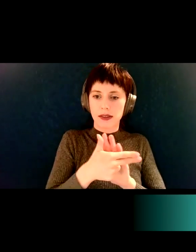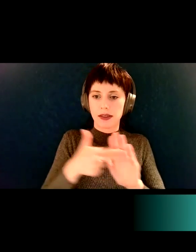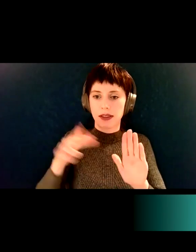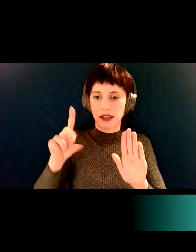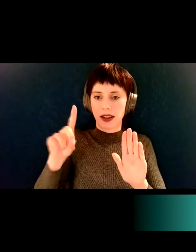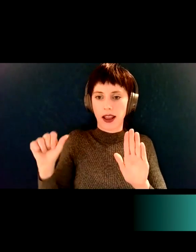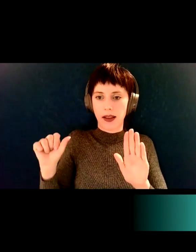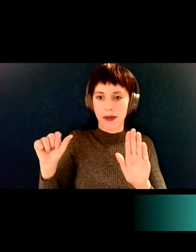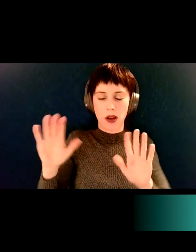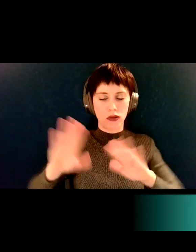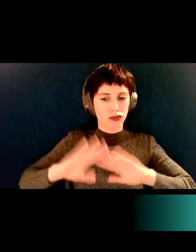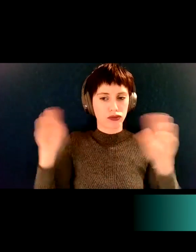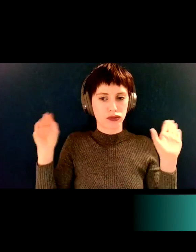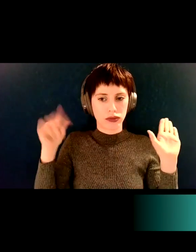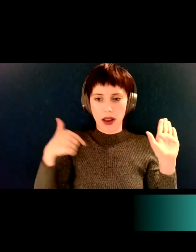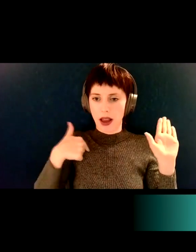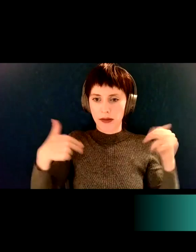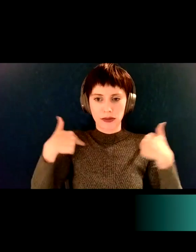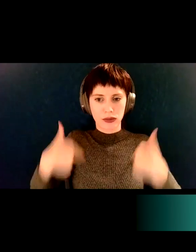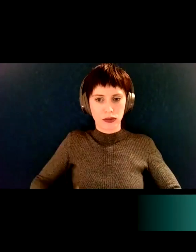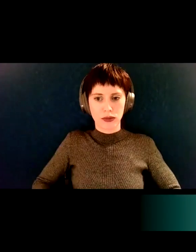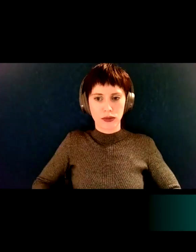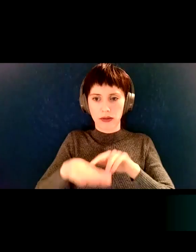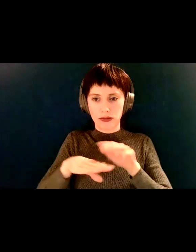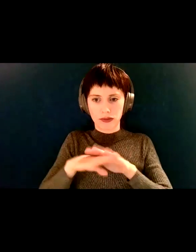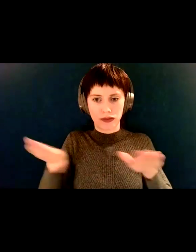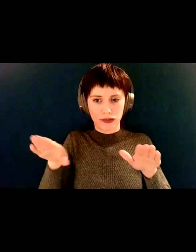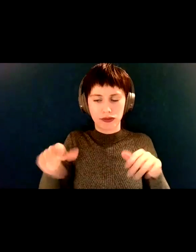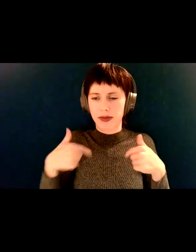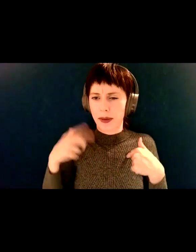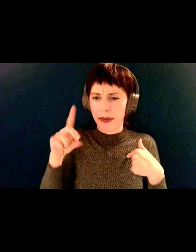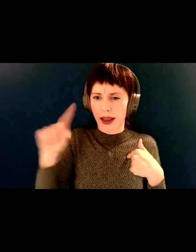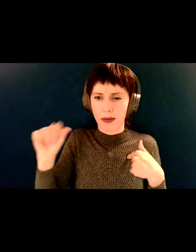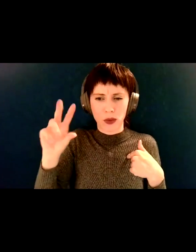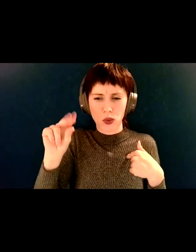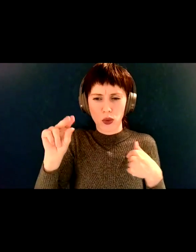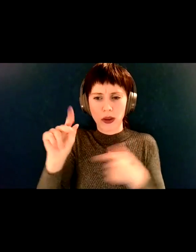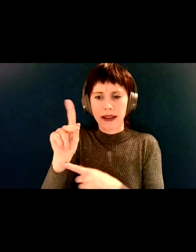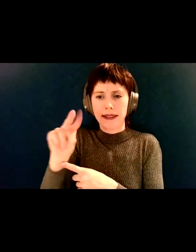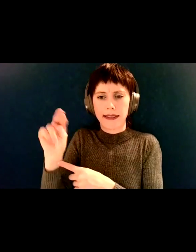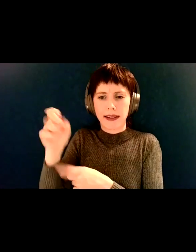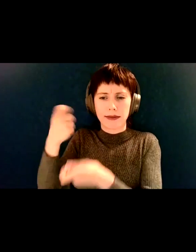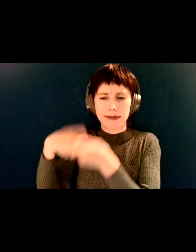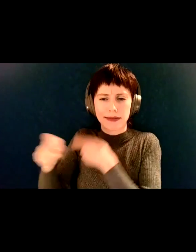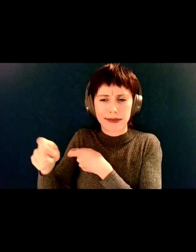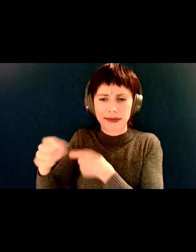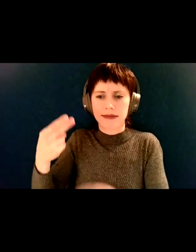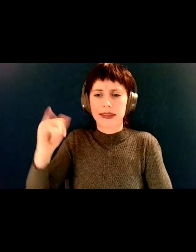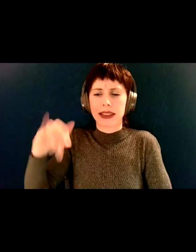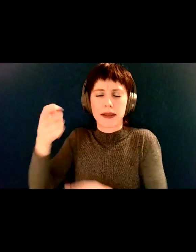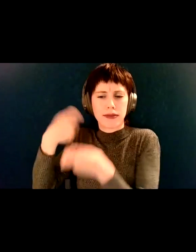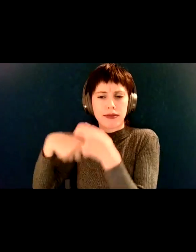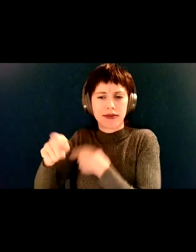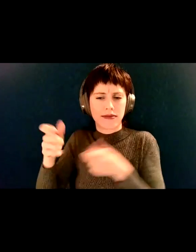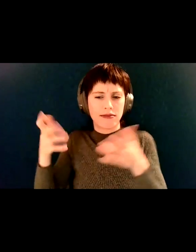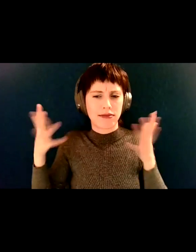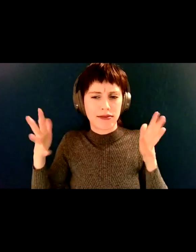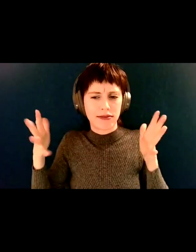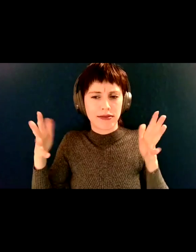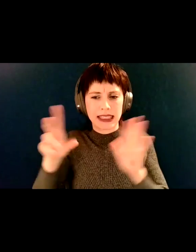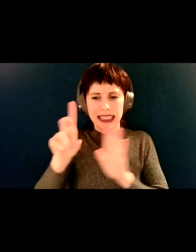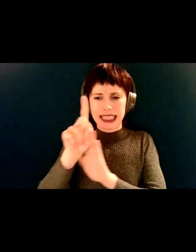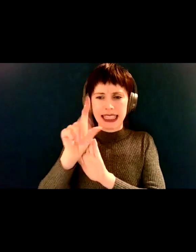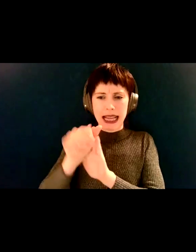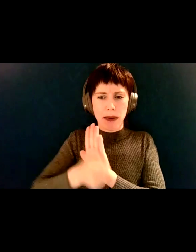old, you know, I'm not disabled. I just had a knee replacement or a hip replacement. And that is fine. Um, the reality